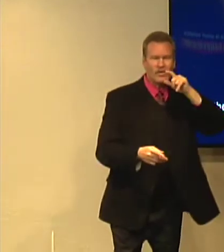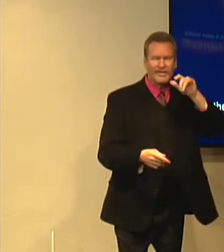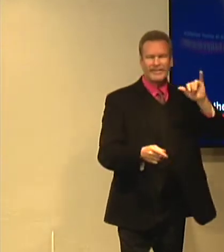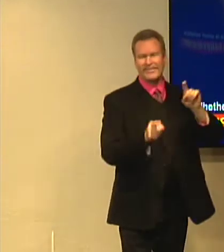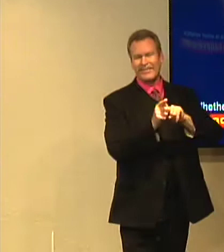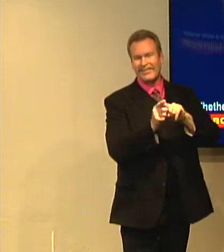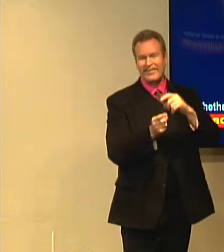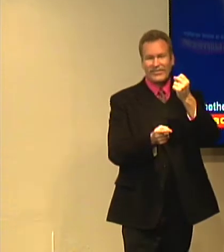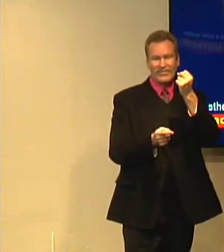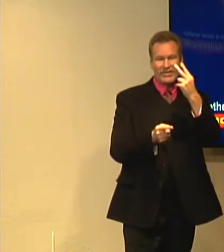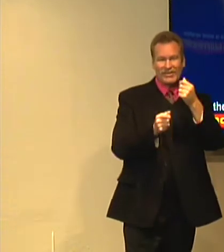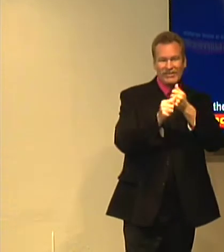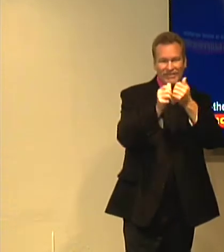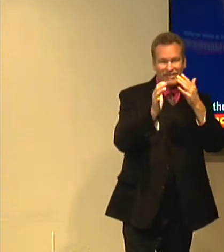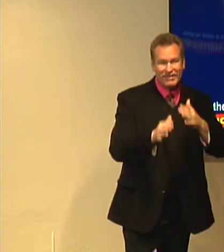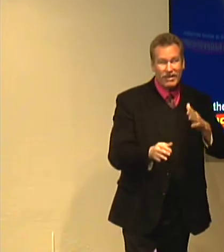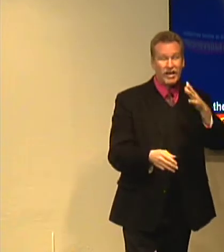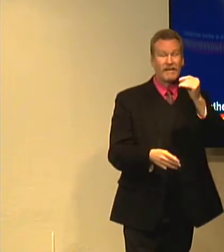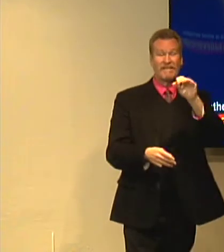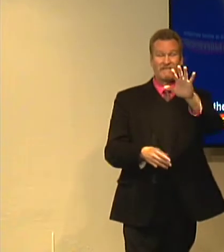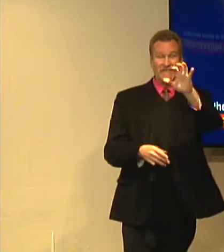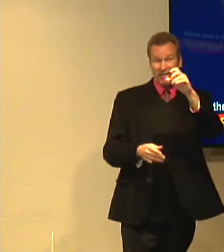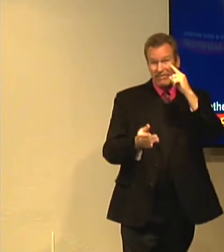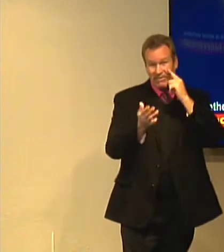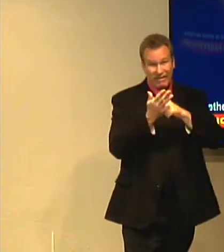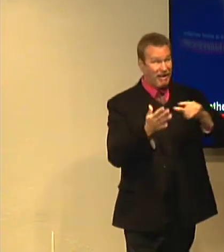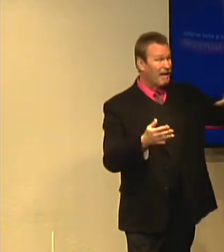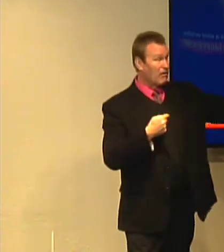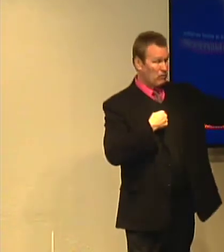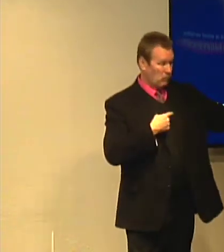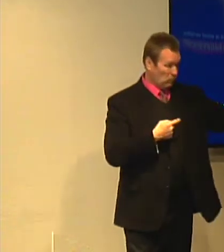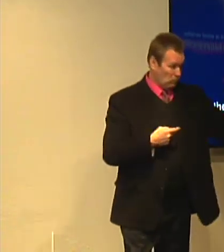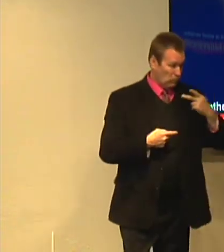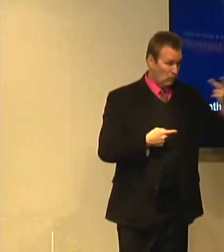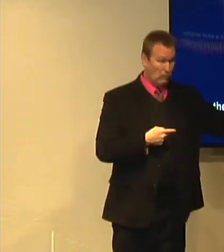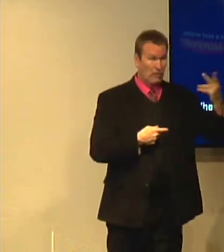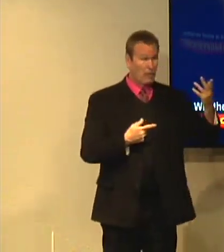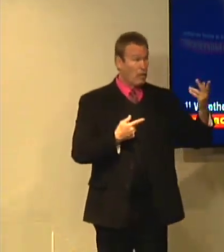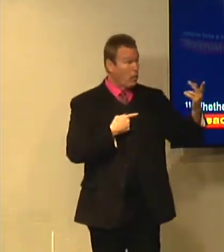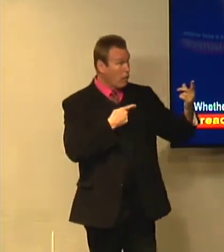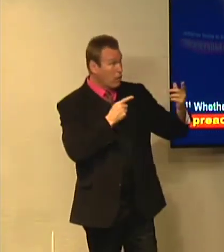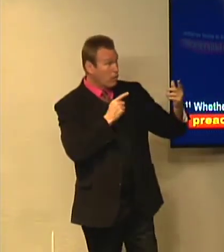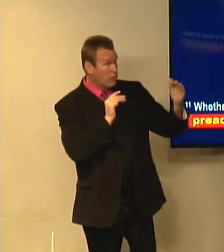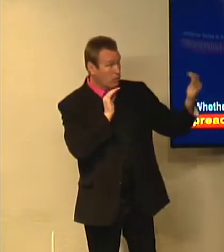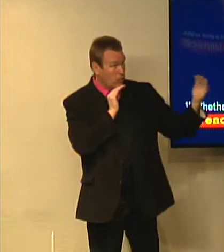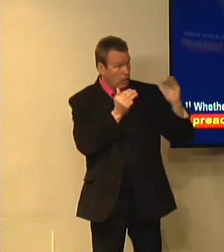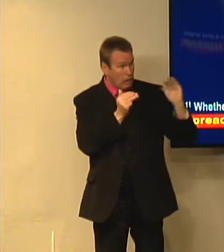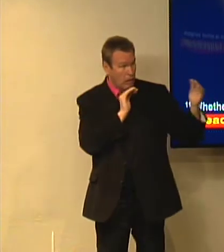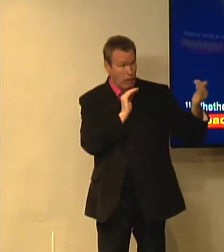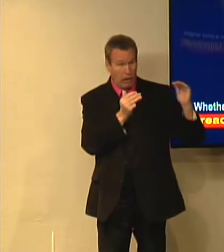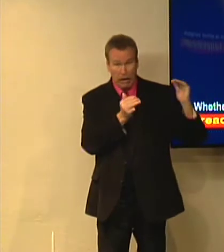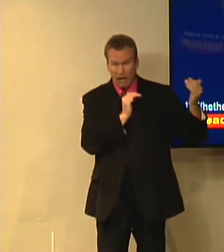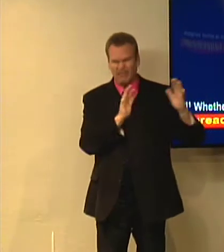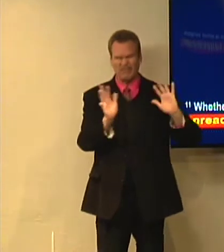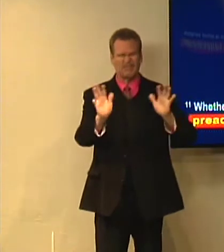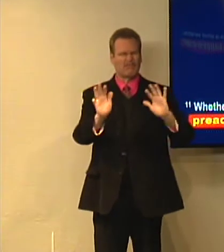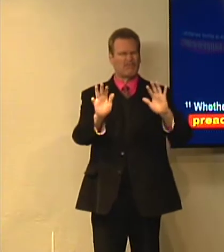whether then it was I or they, this is what you preached and this is what you believed. Whether you're comparing, we're not